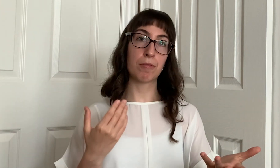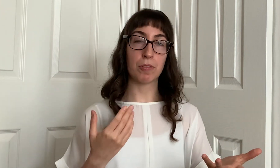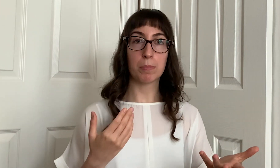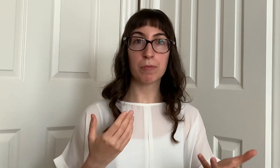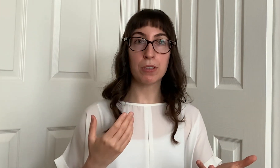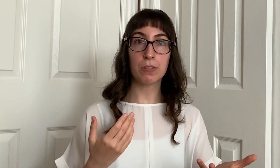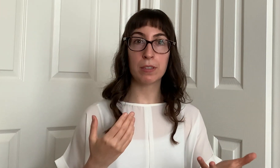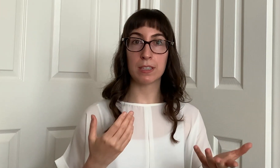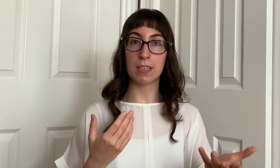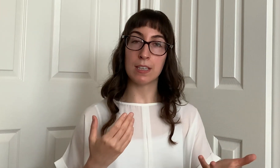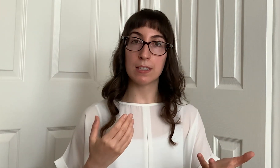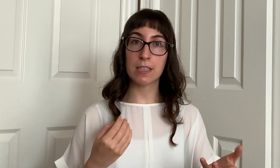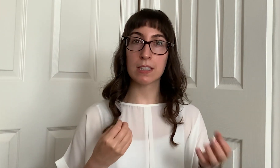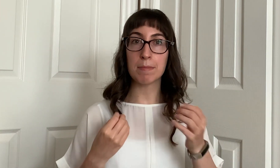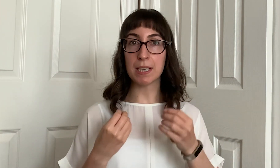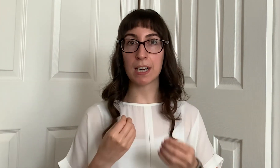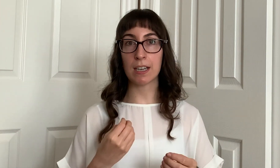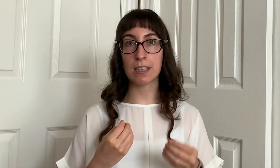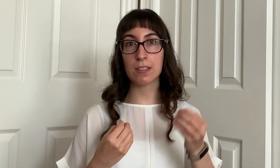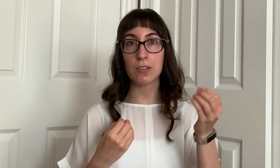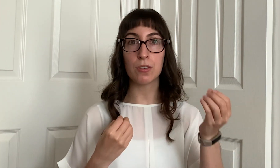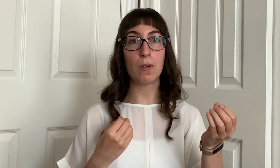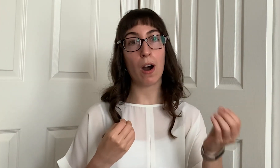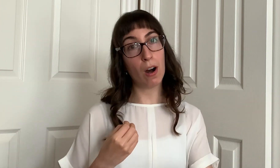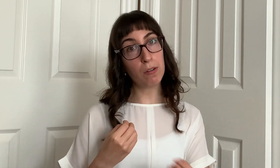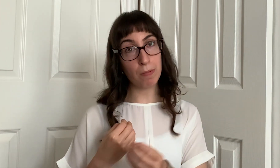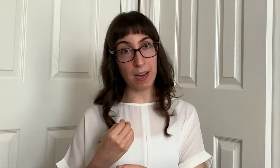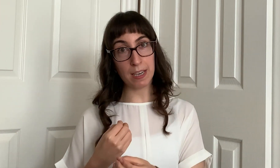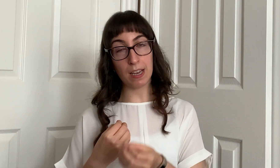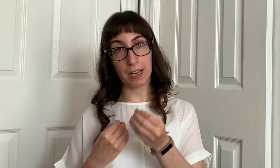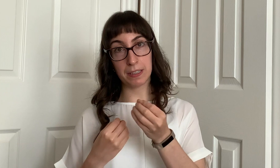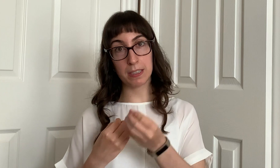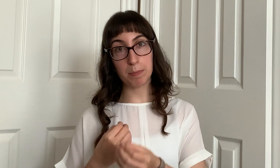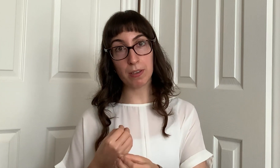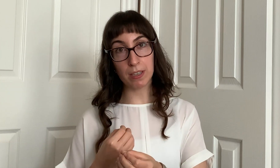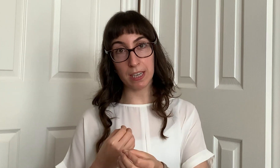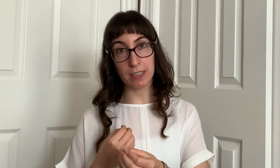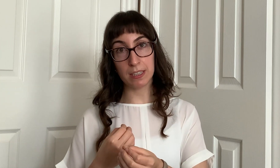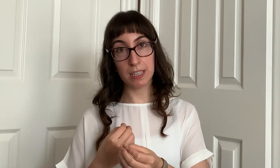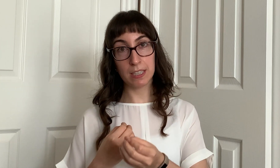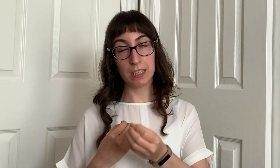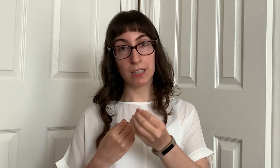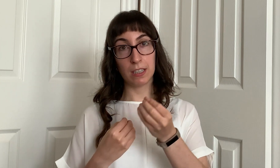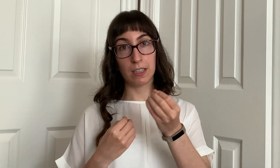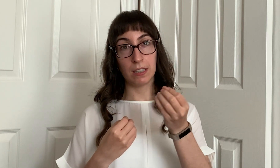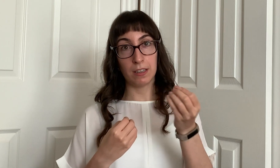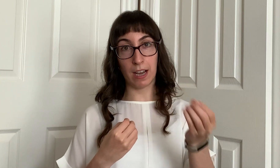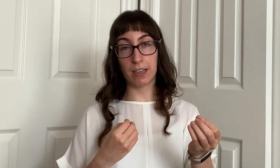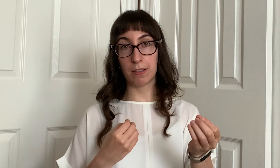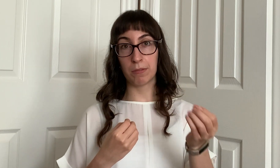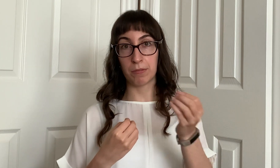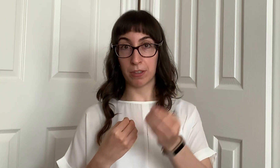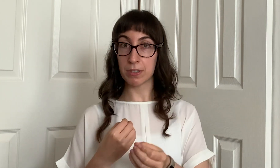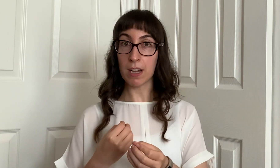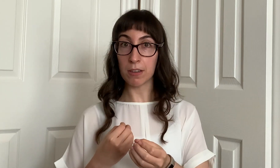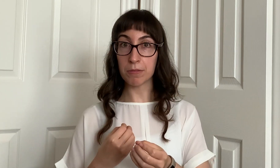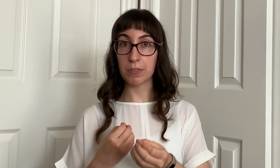say a form of you is the easiest because you already experienced that for yourself